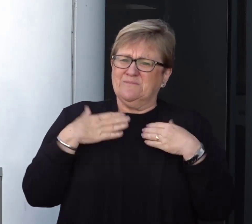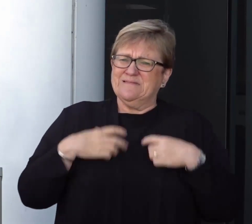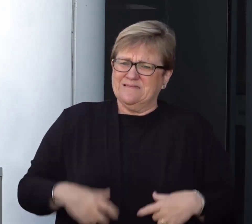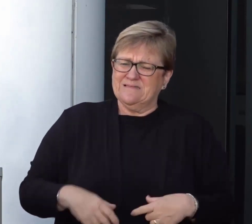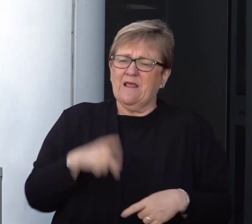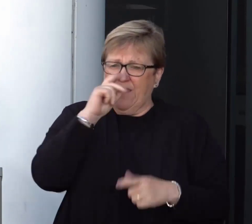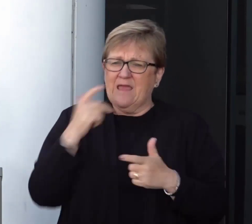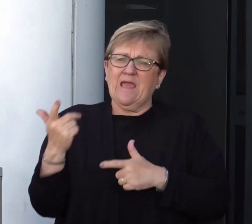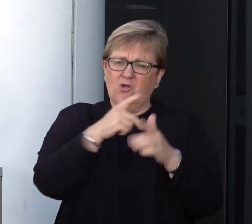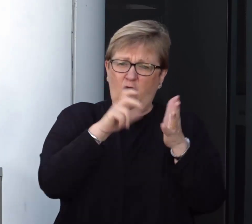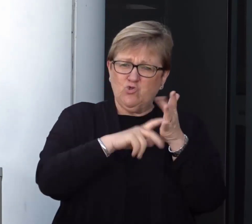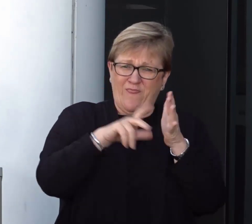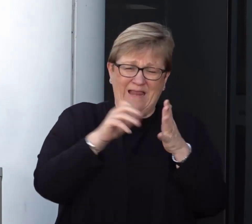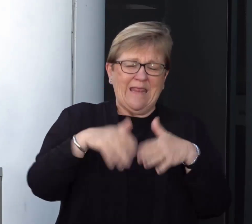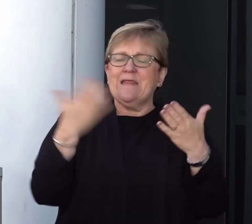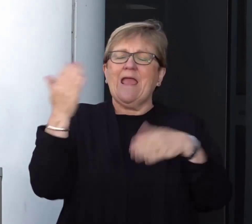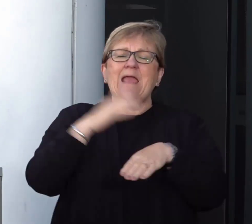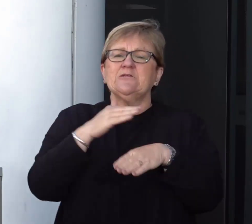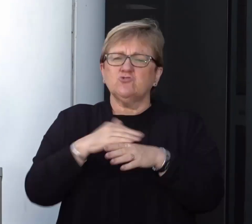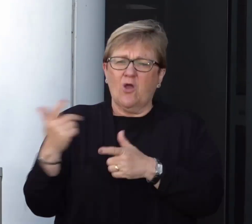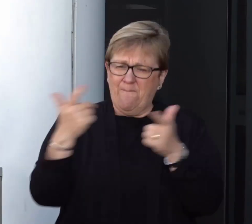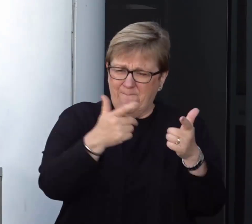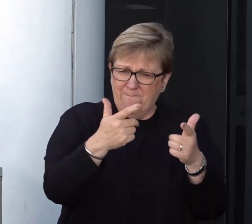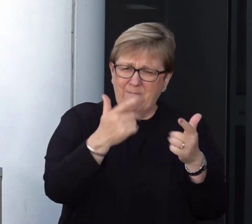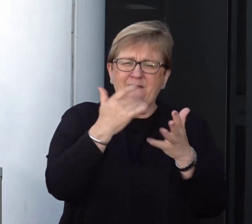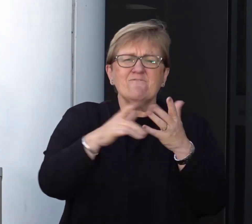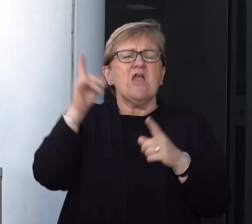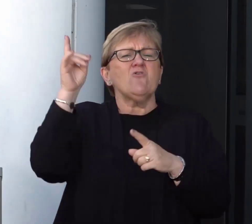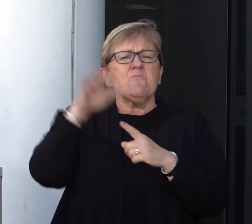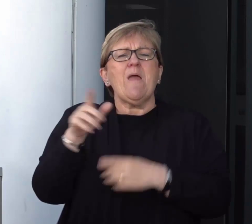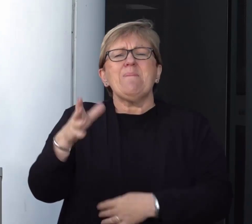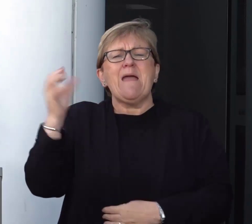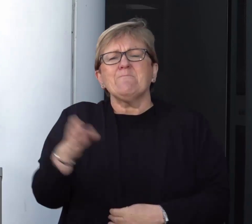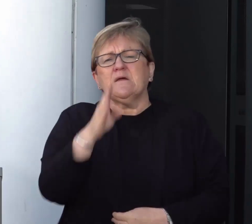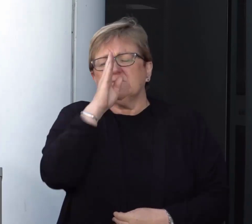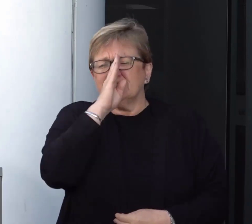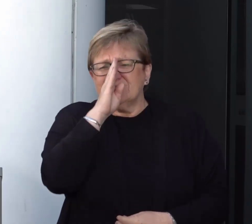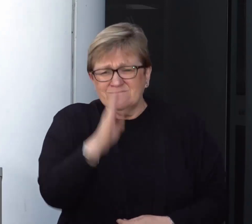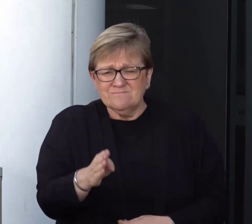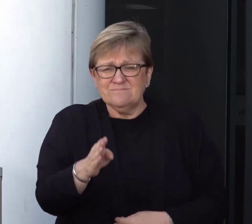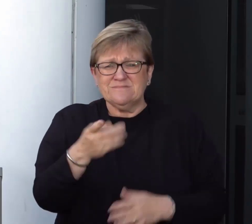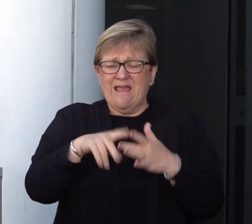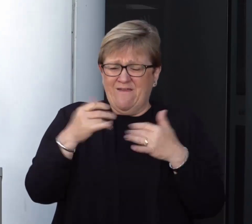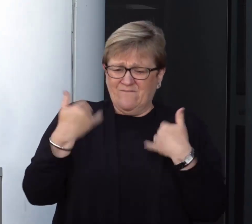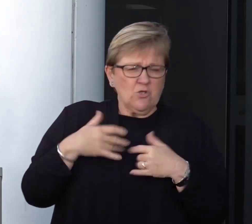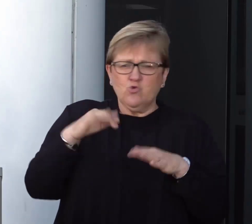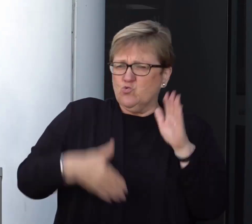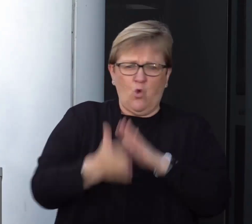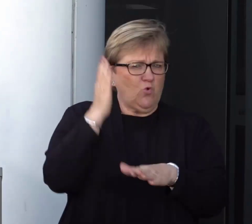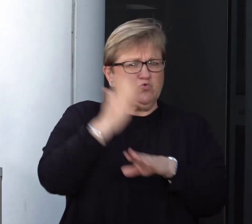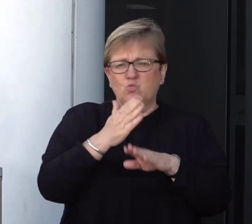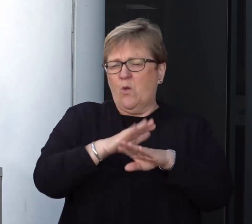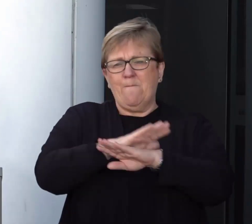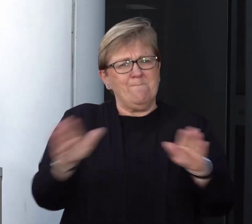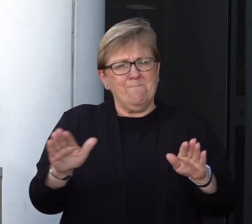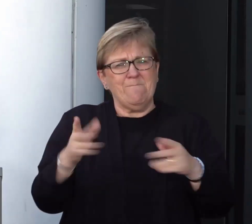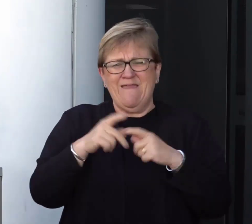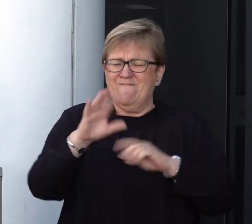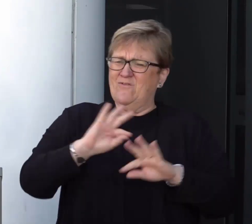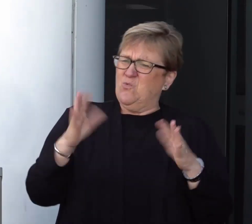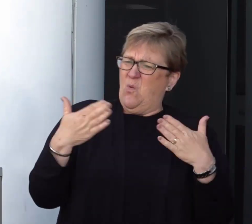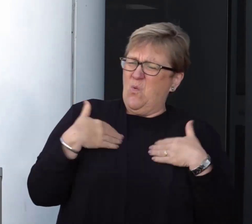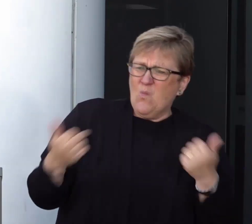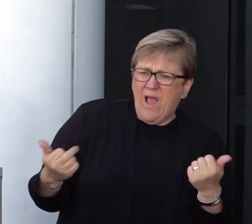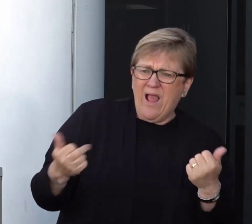COVID clinics at any point in time but importantly they should immediately remove or not attend their workplace should they become